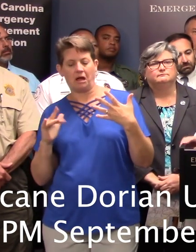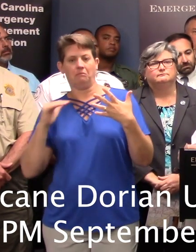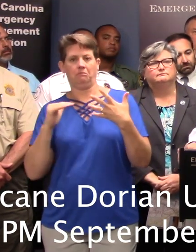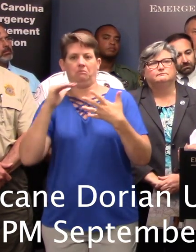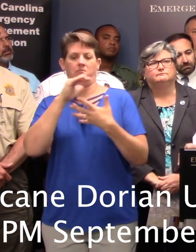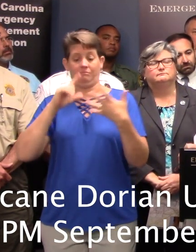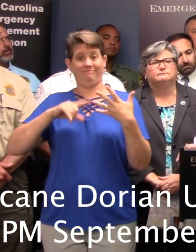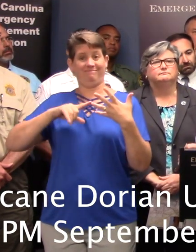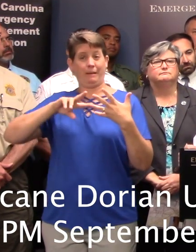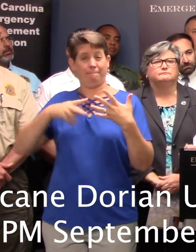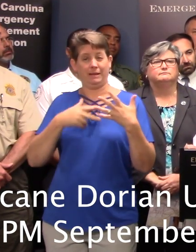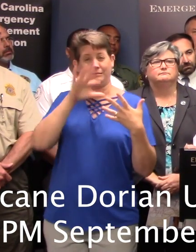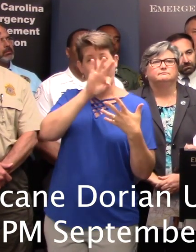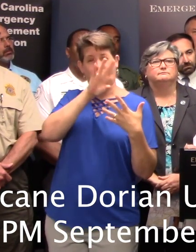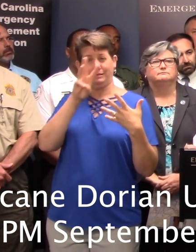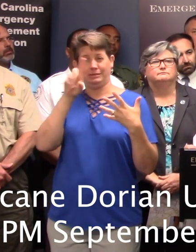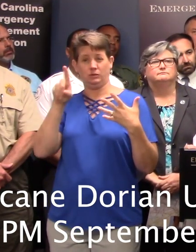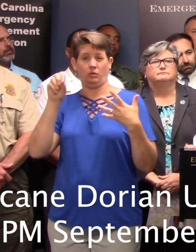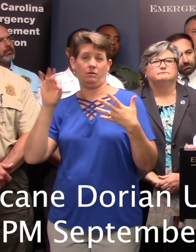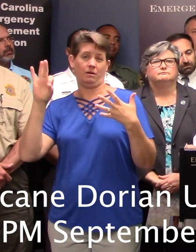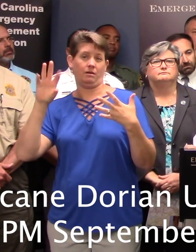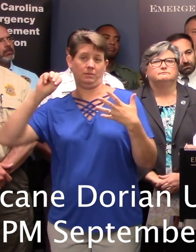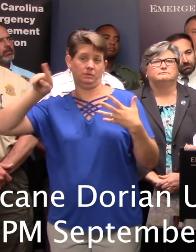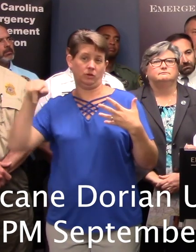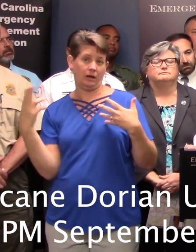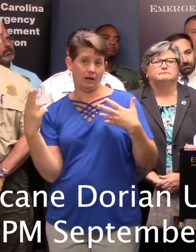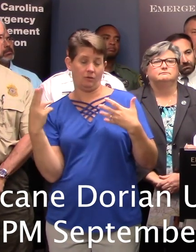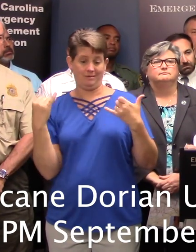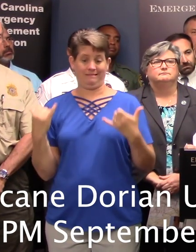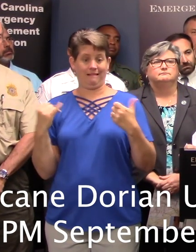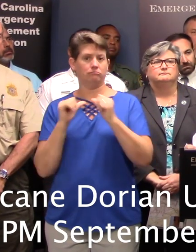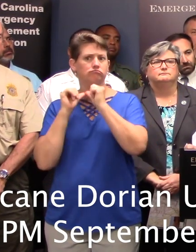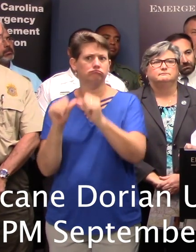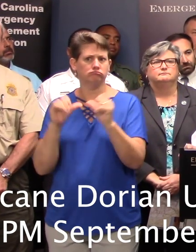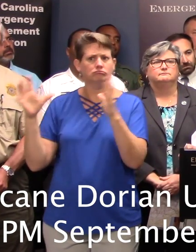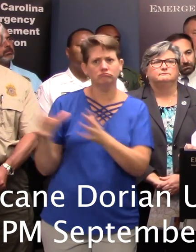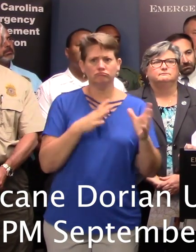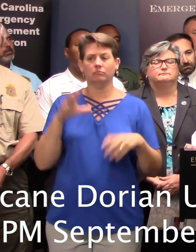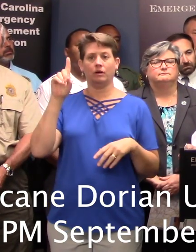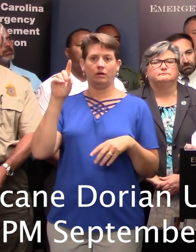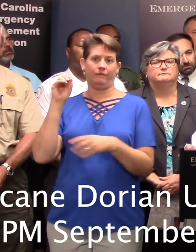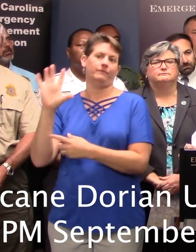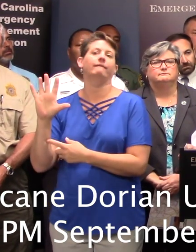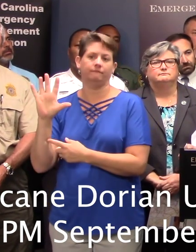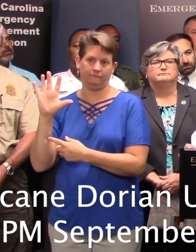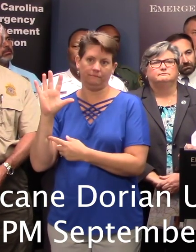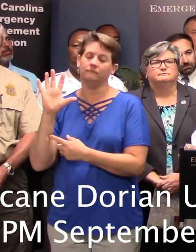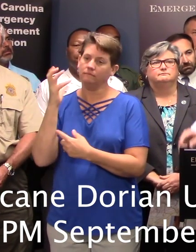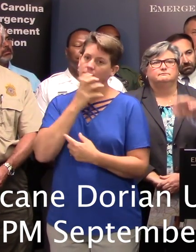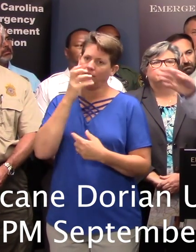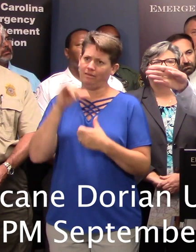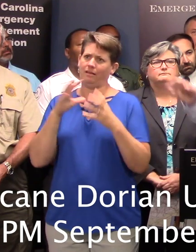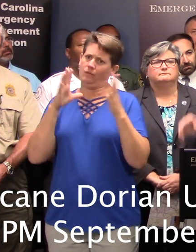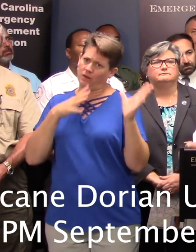is 96 to 109 miles an hour, and right now it has sustained winds of 105 miles an hour, so that's a